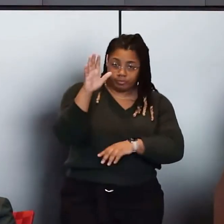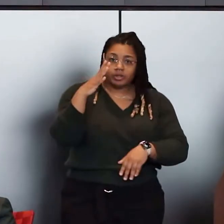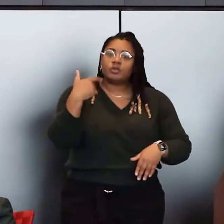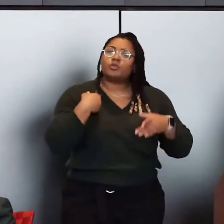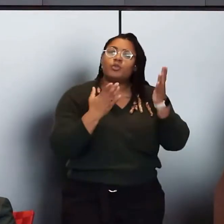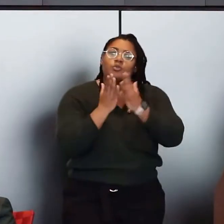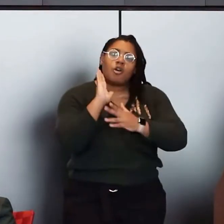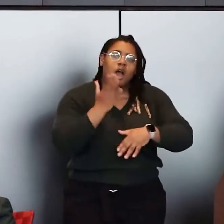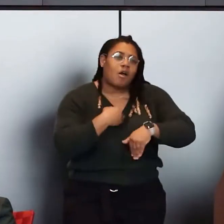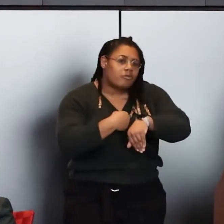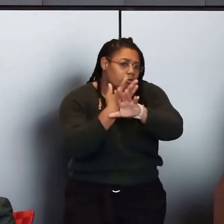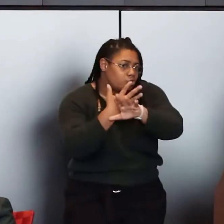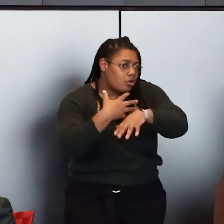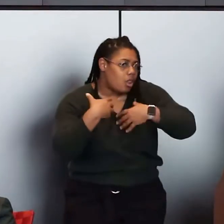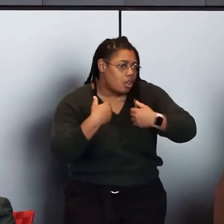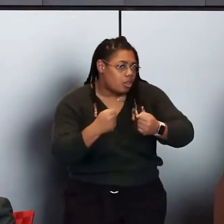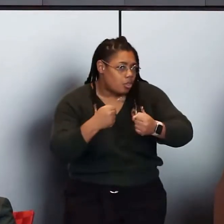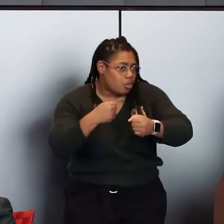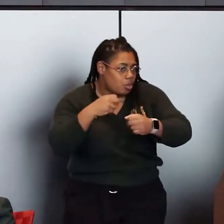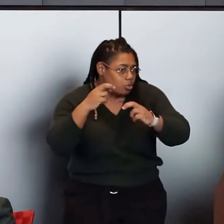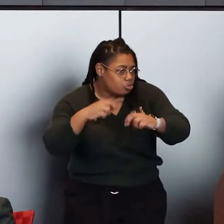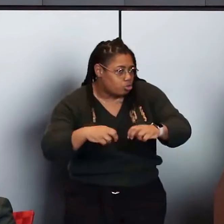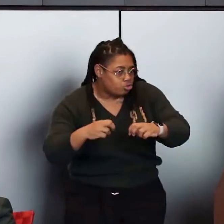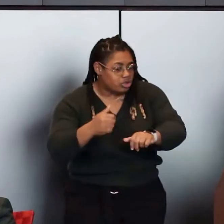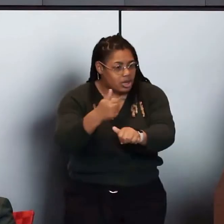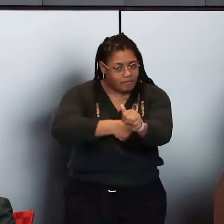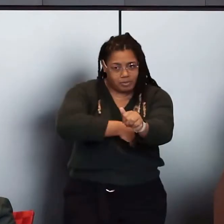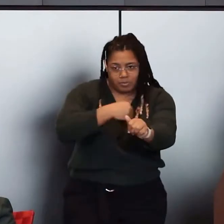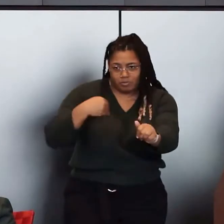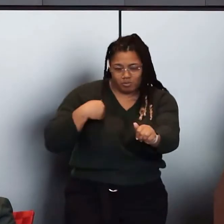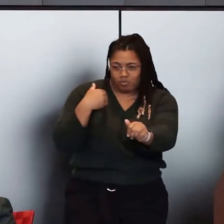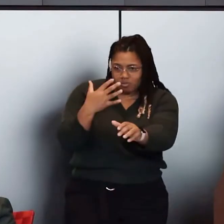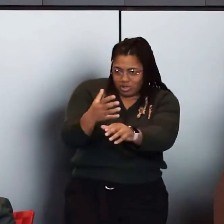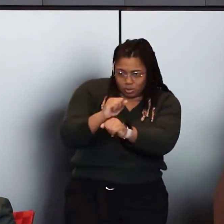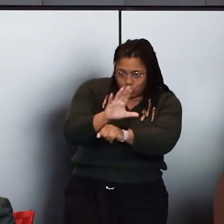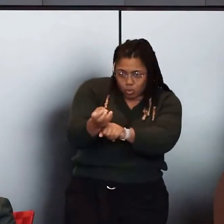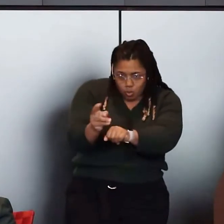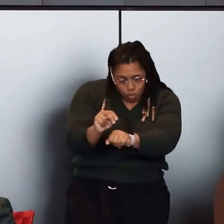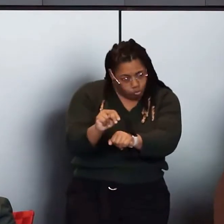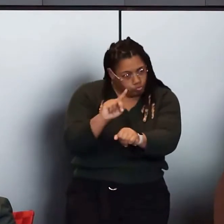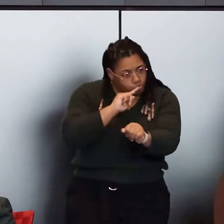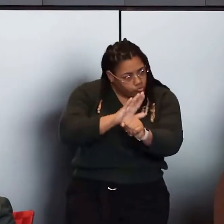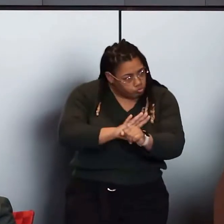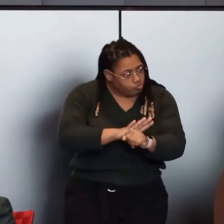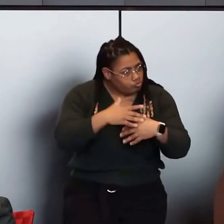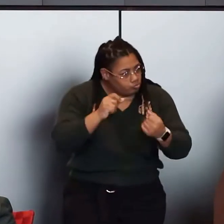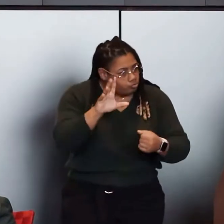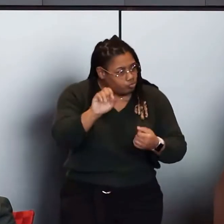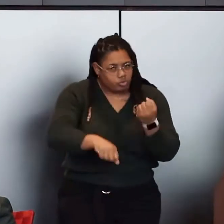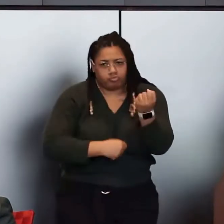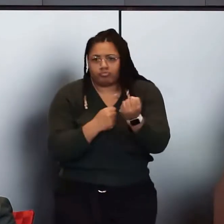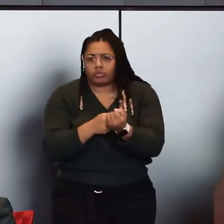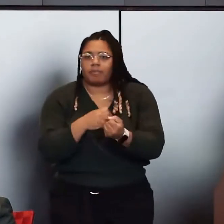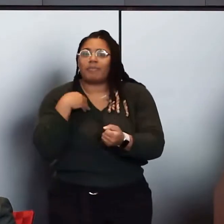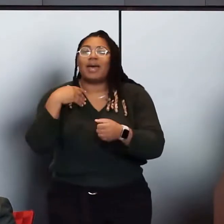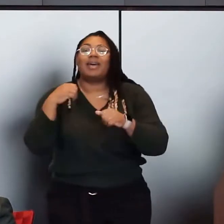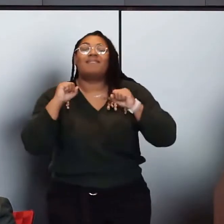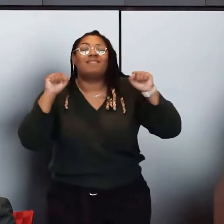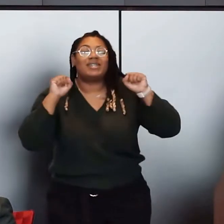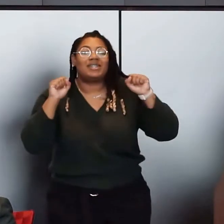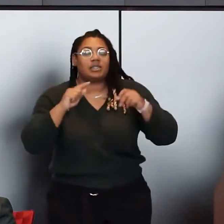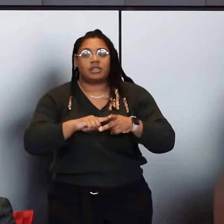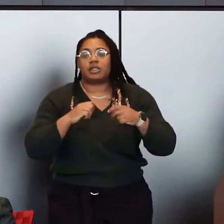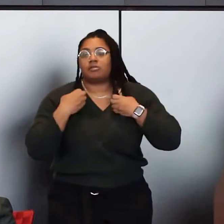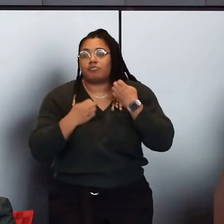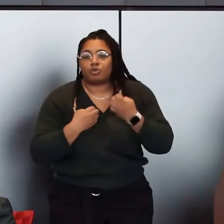through our virtual health coaching, every member gets their own dedicated health coach that's backed by a fitness coach, an emotional wellness coach,